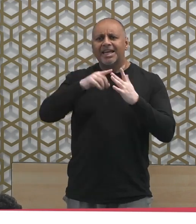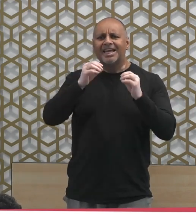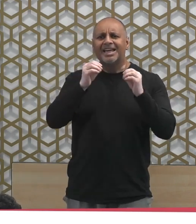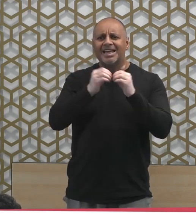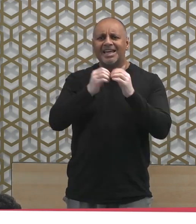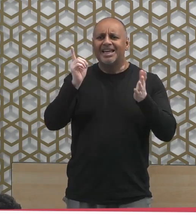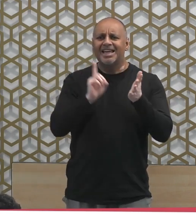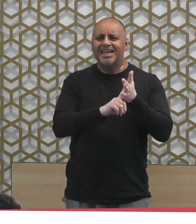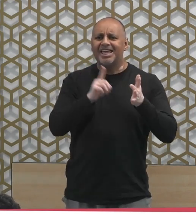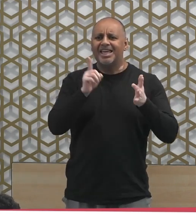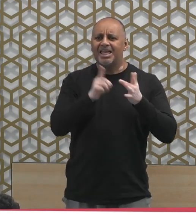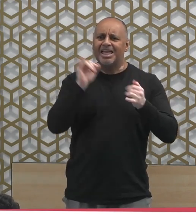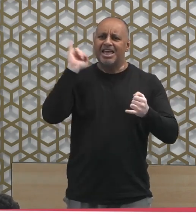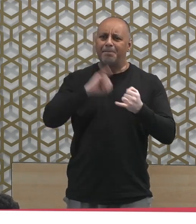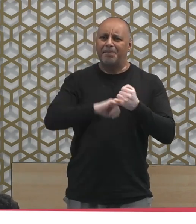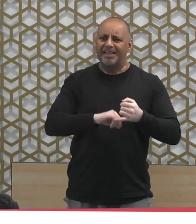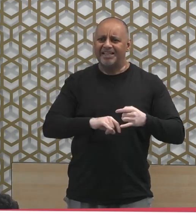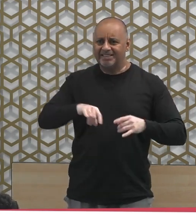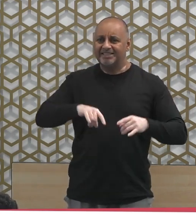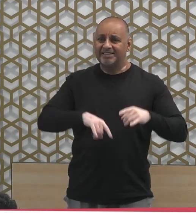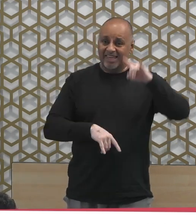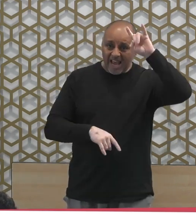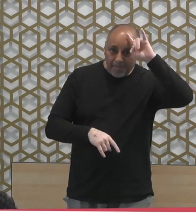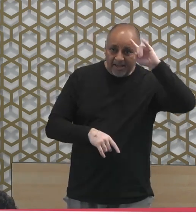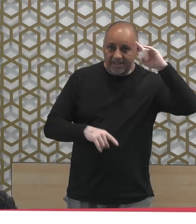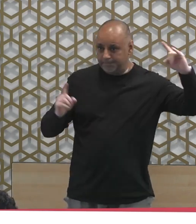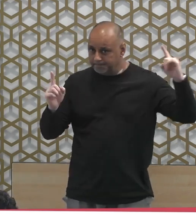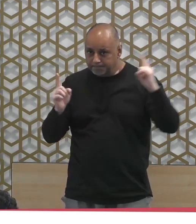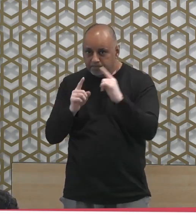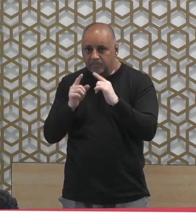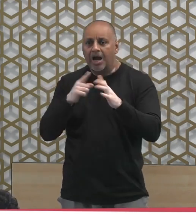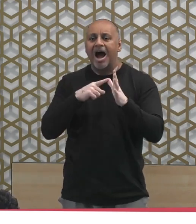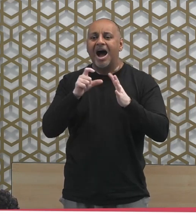and we know that Allah tabarak wa'ala forbade Adam alayhi wa sallam from eating the tree.